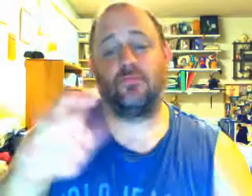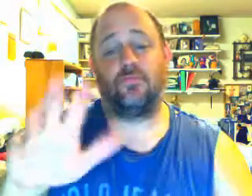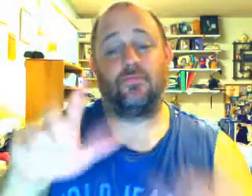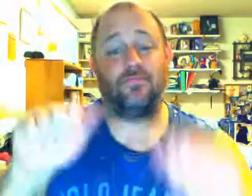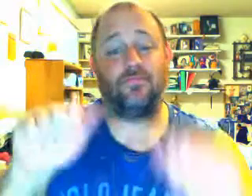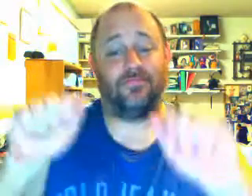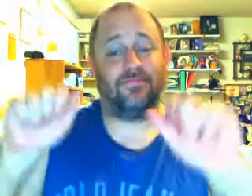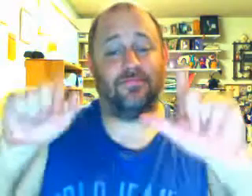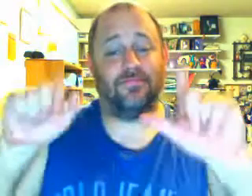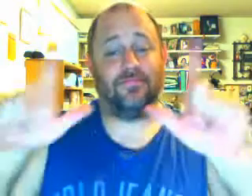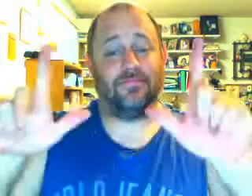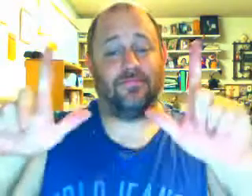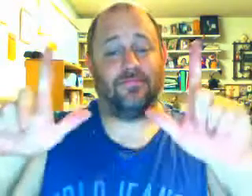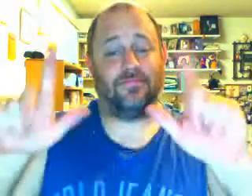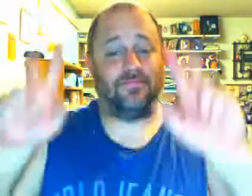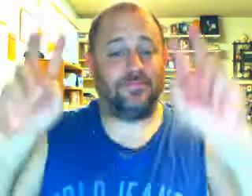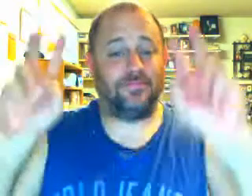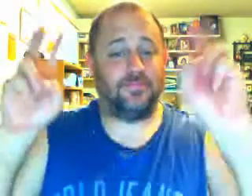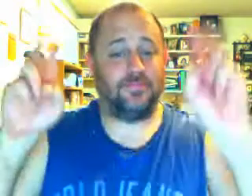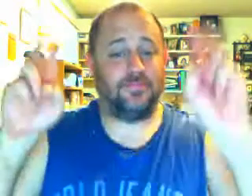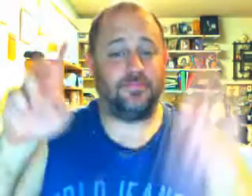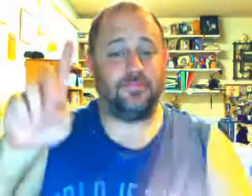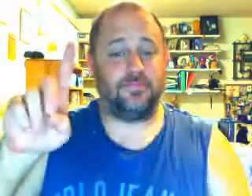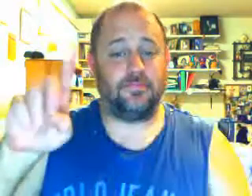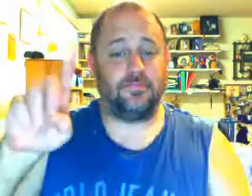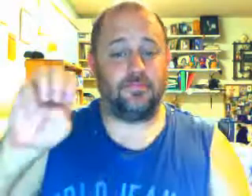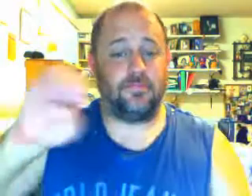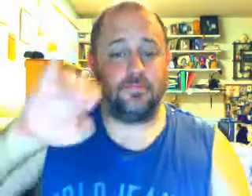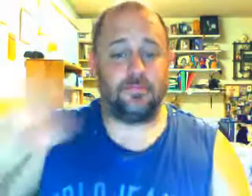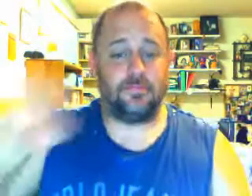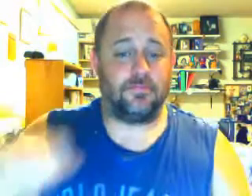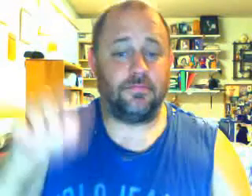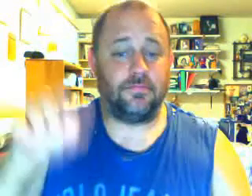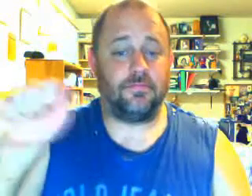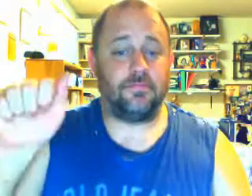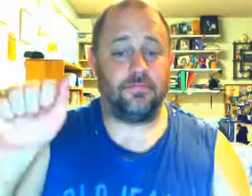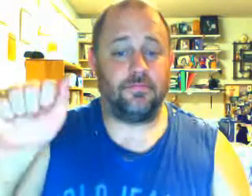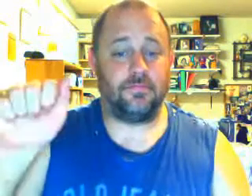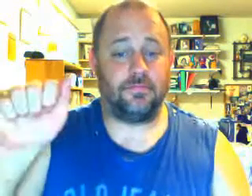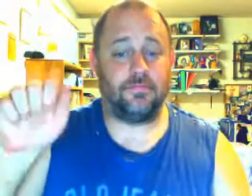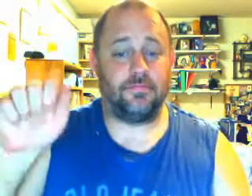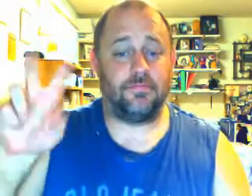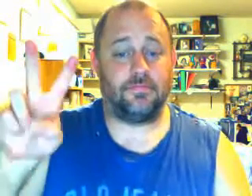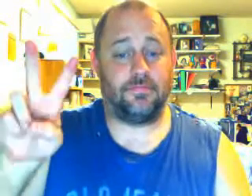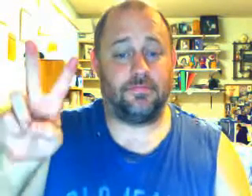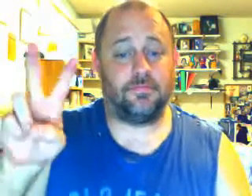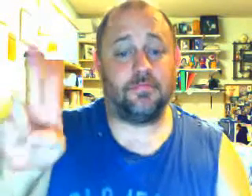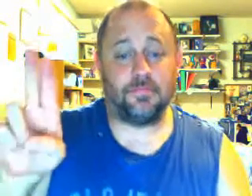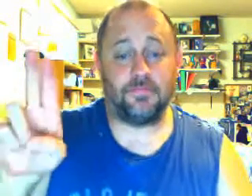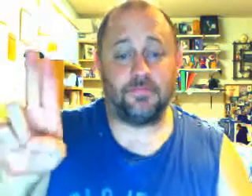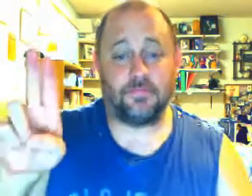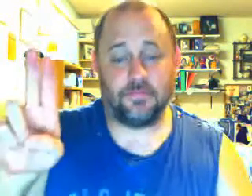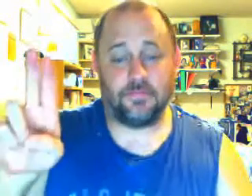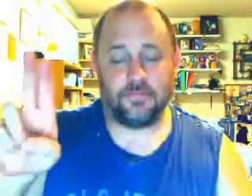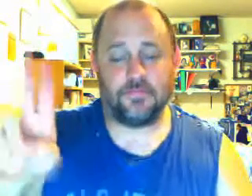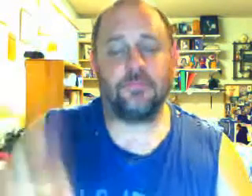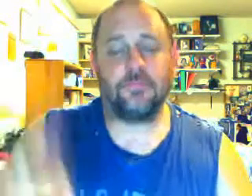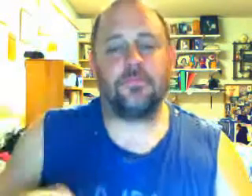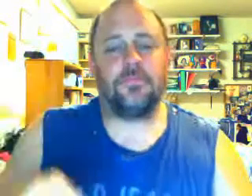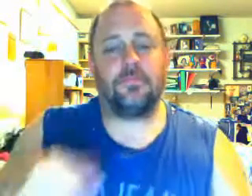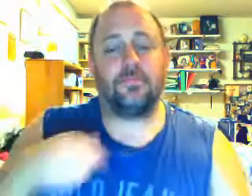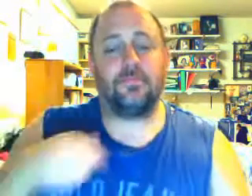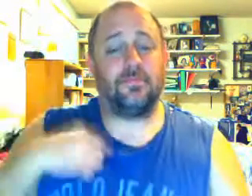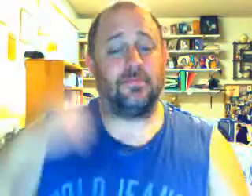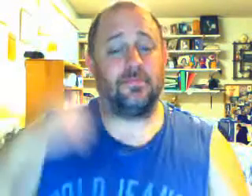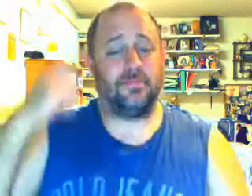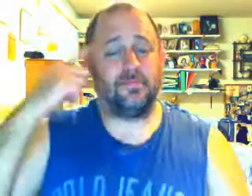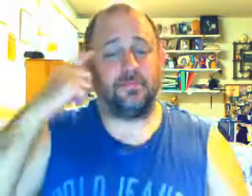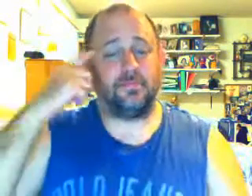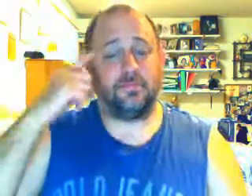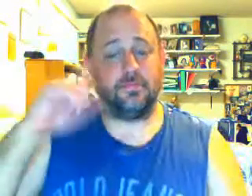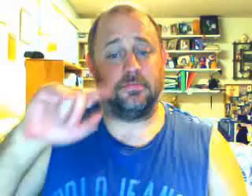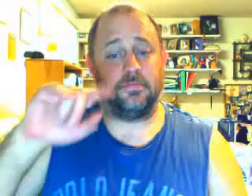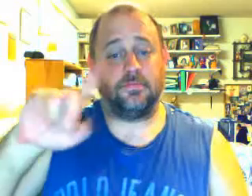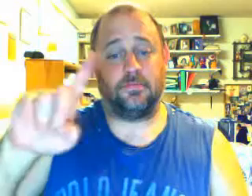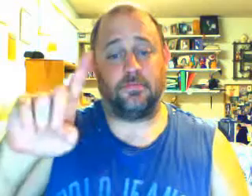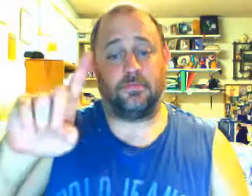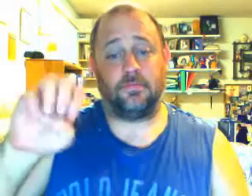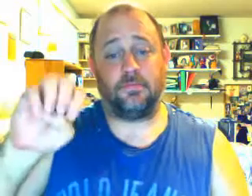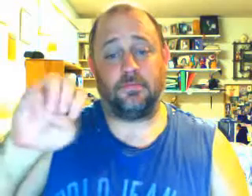pray to a certain god before they would into battle. So this is something that's very deep within ourselves, is the need to transcend human